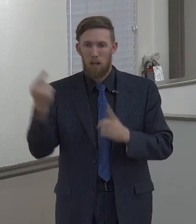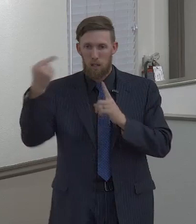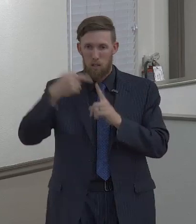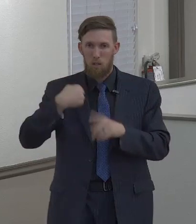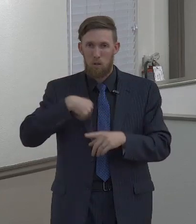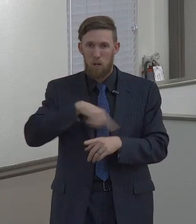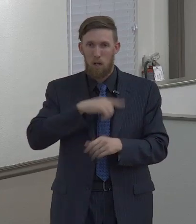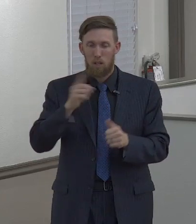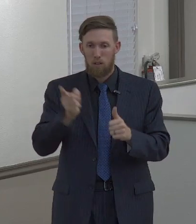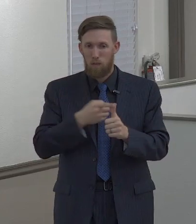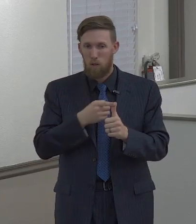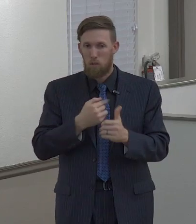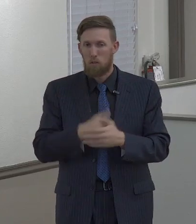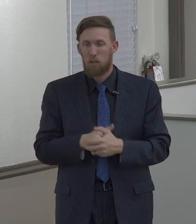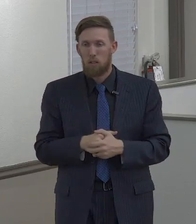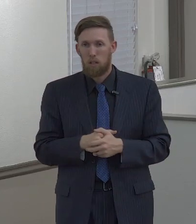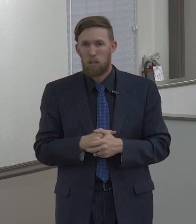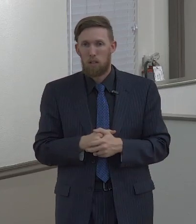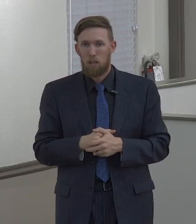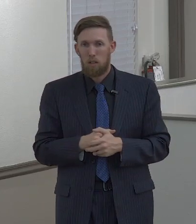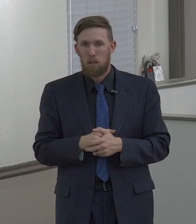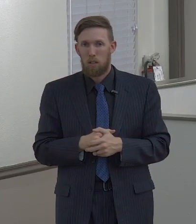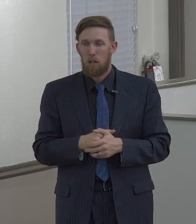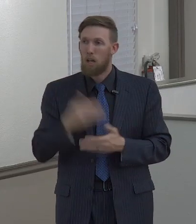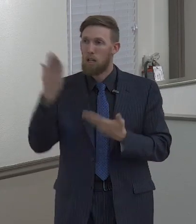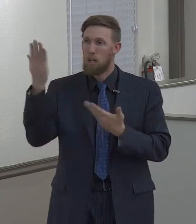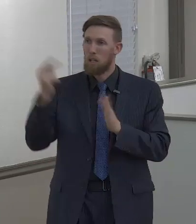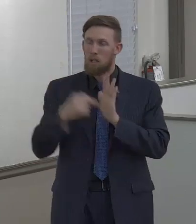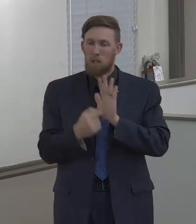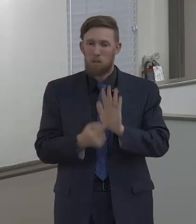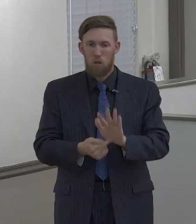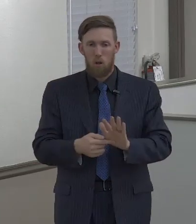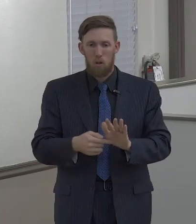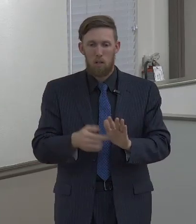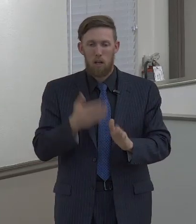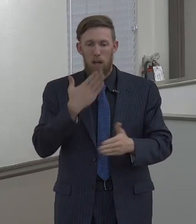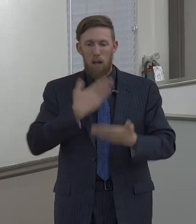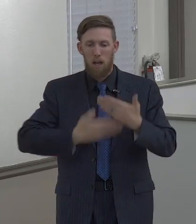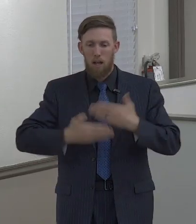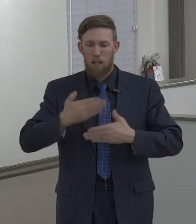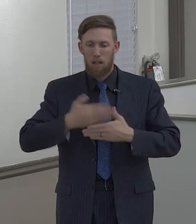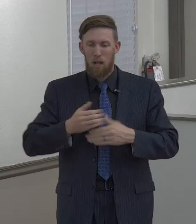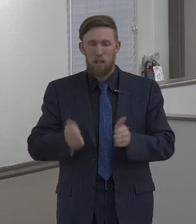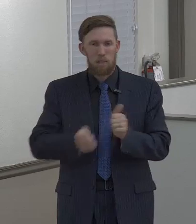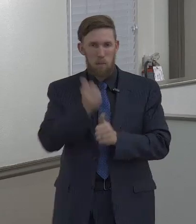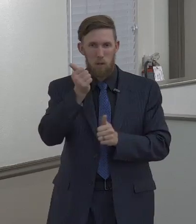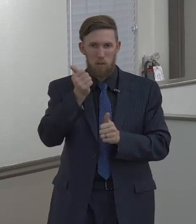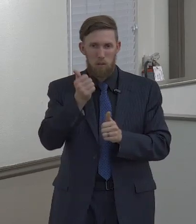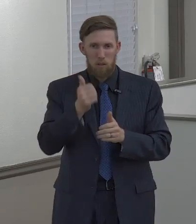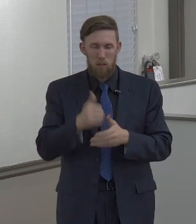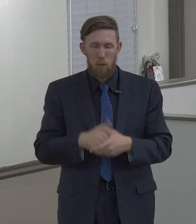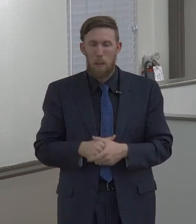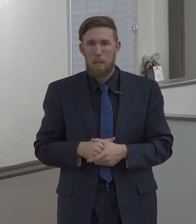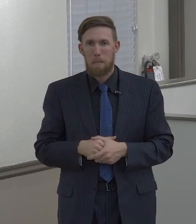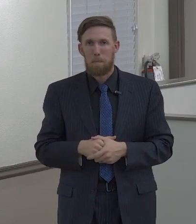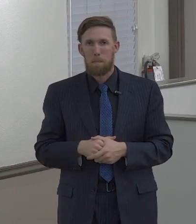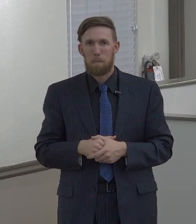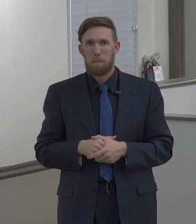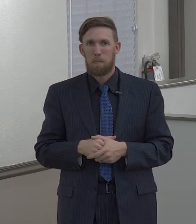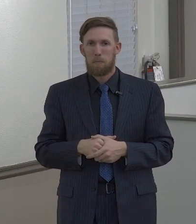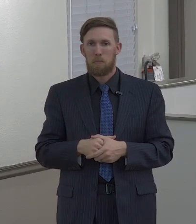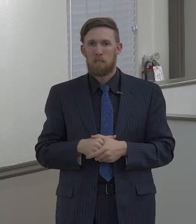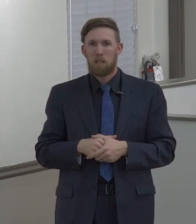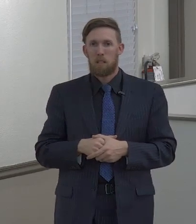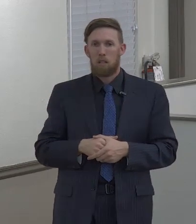Are you ever going to find a better demonstration of one's kindness? Are you ever going to need to give